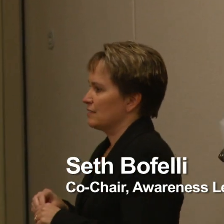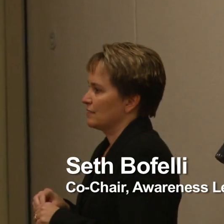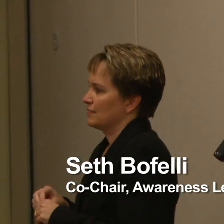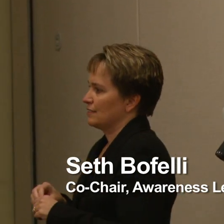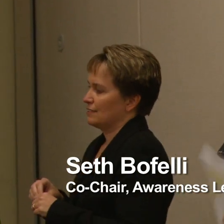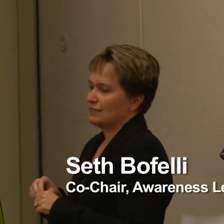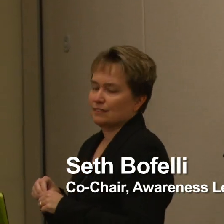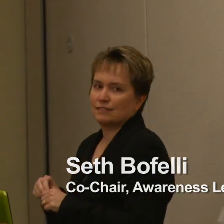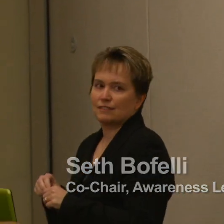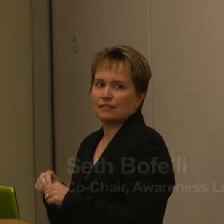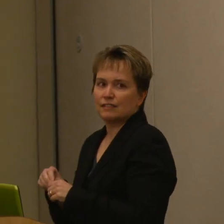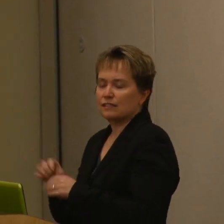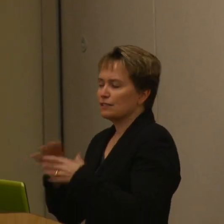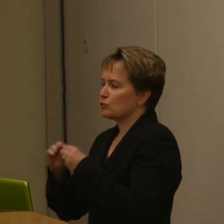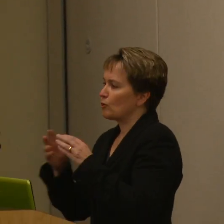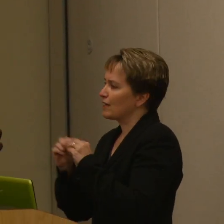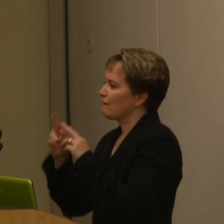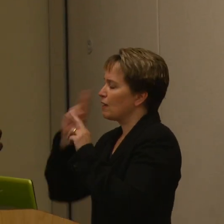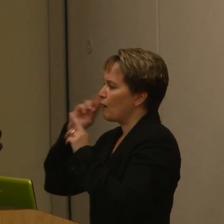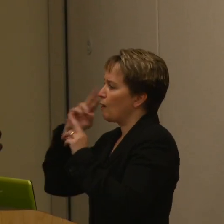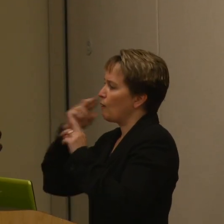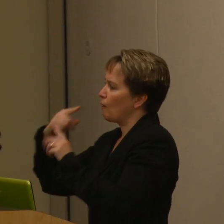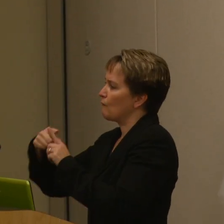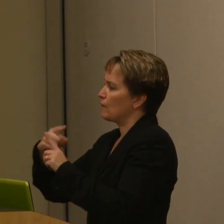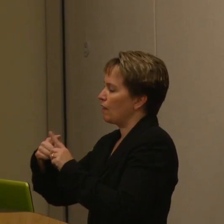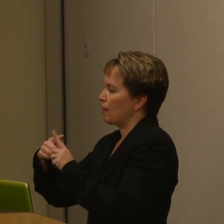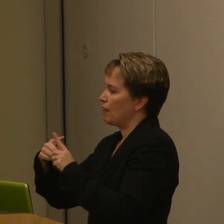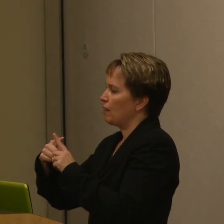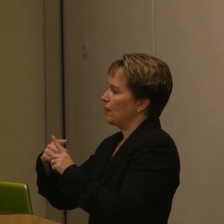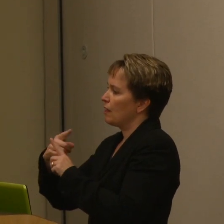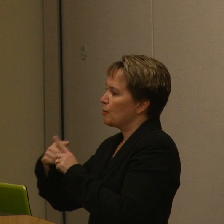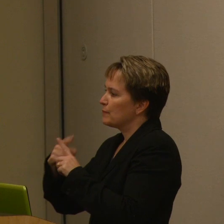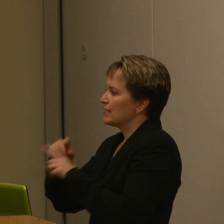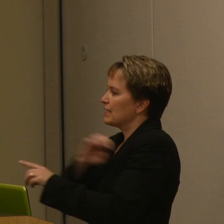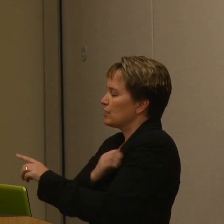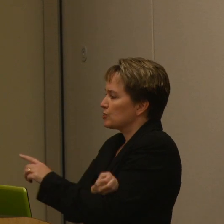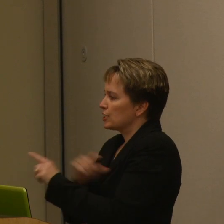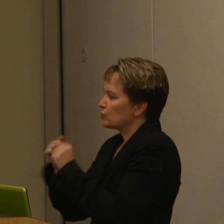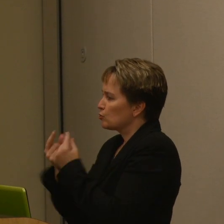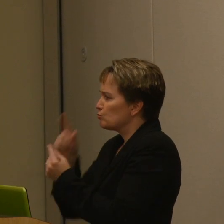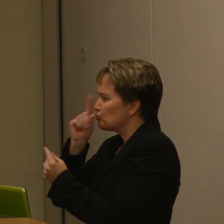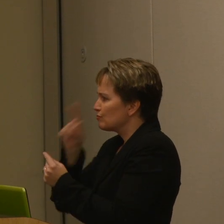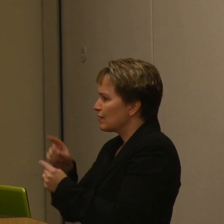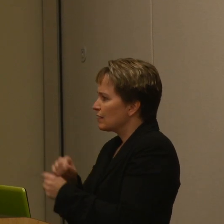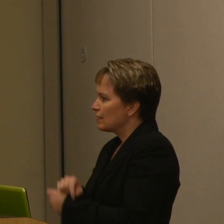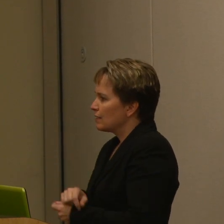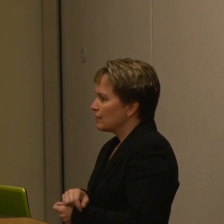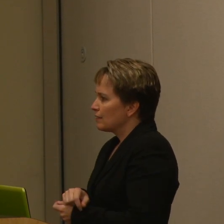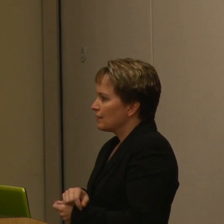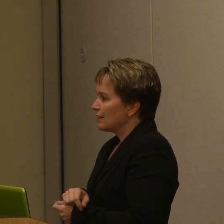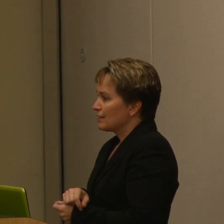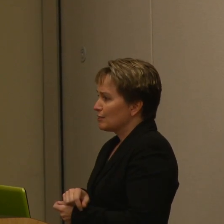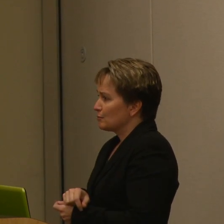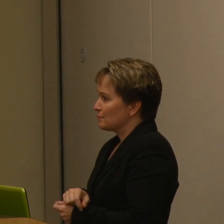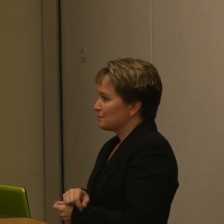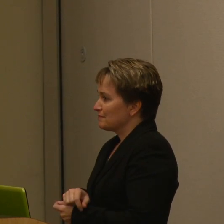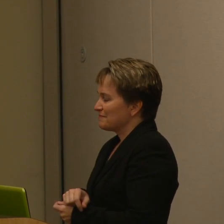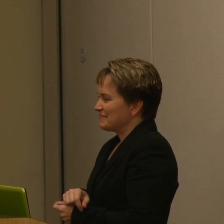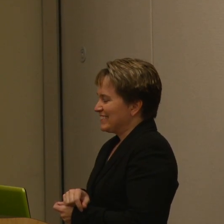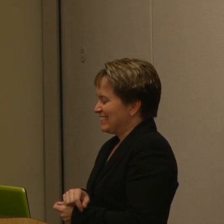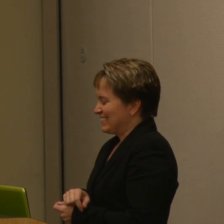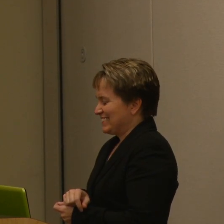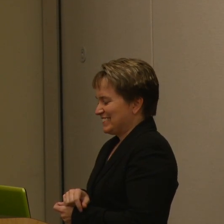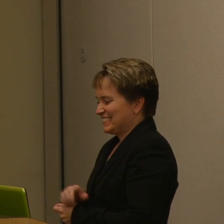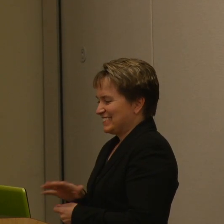a story of a hopeful, upbeat, energetic group that's really focused on the very,